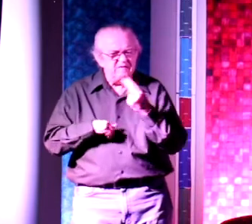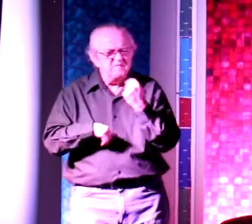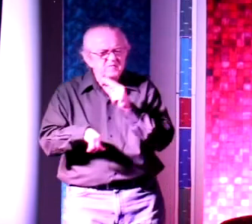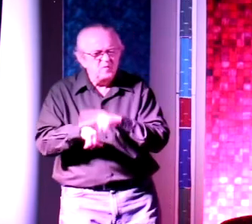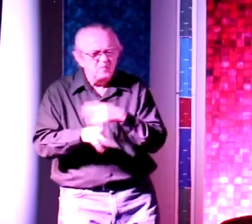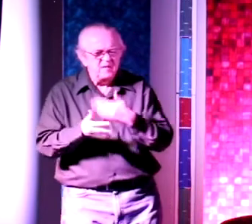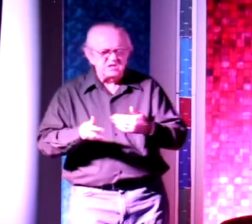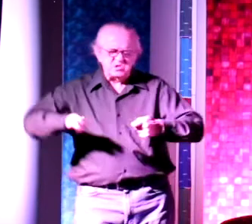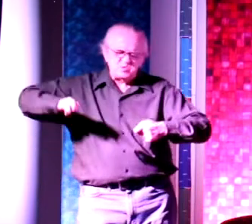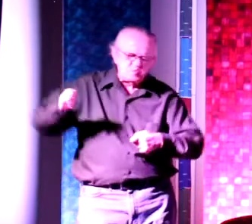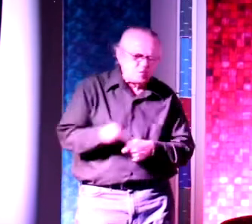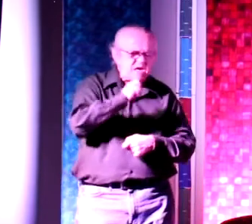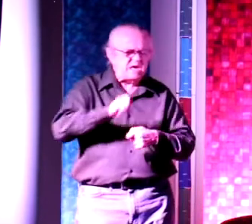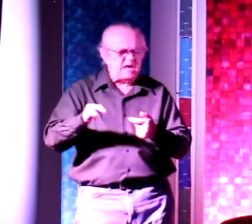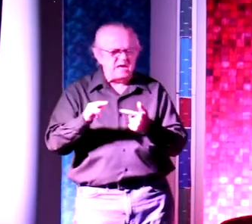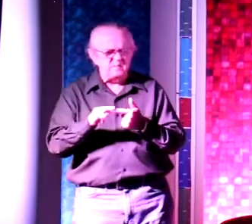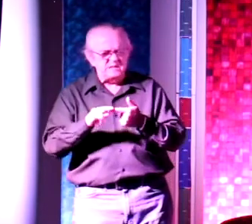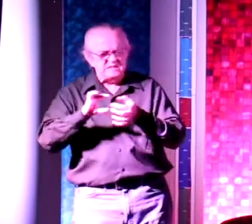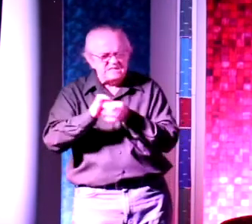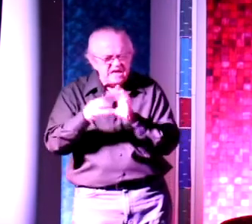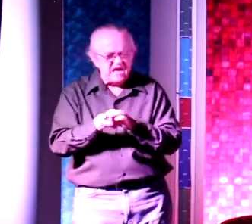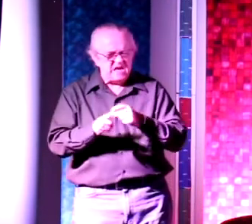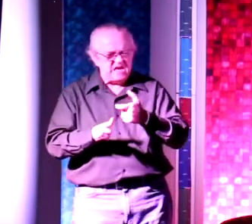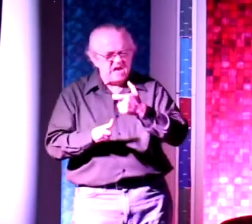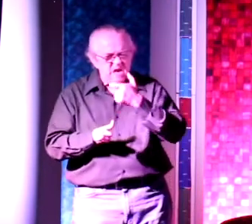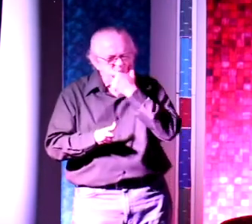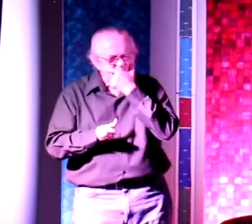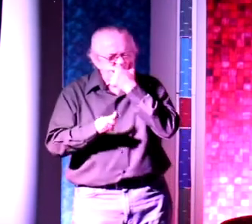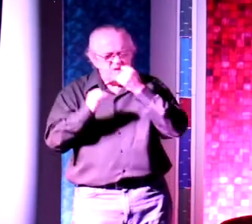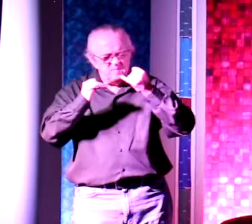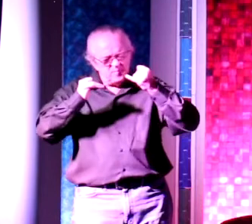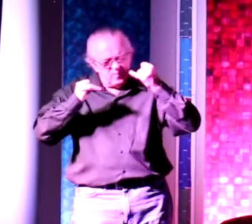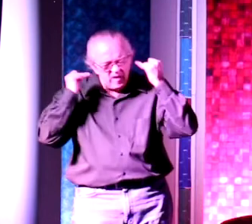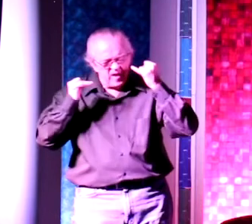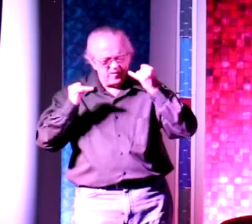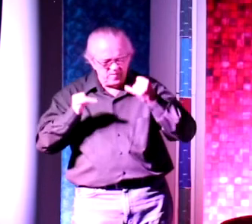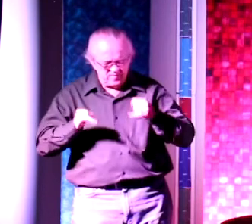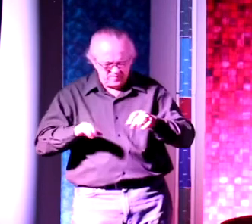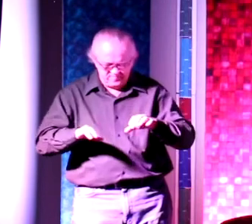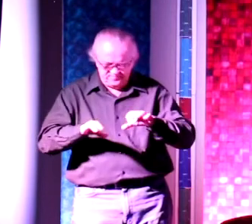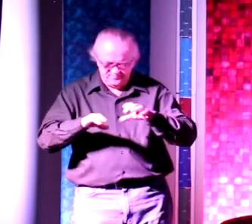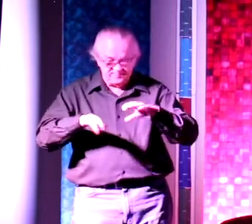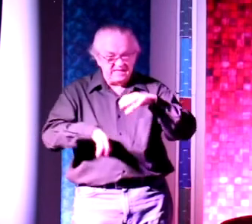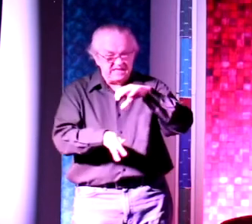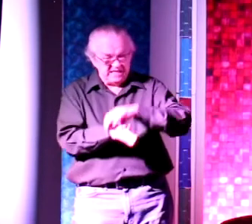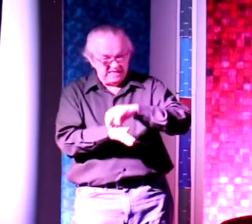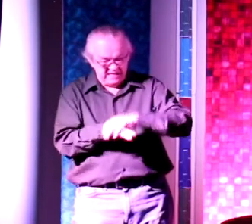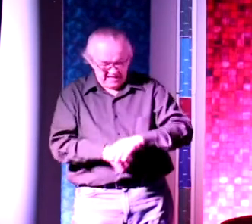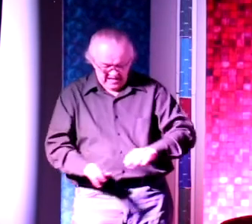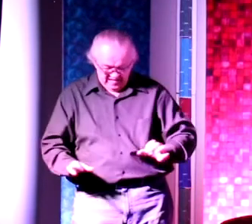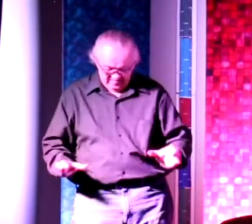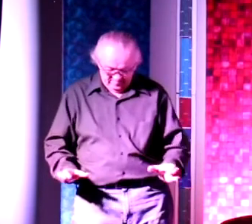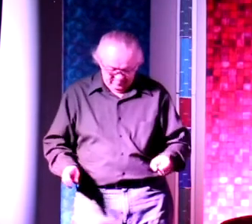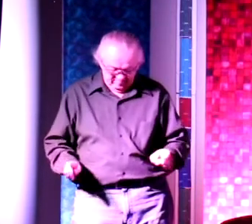The whips and the chains and the bits and the bridles. And the stirrups. All those things. And he thought for a